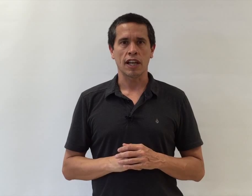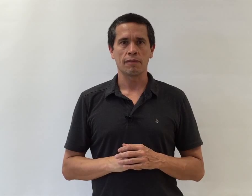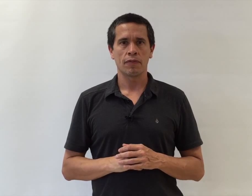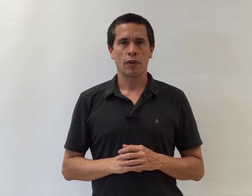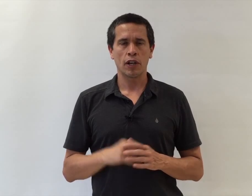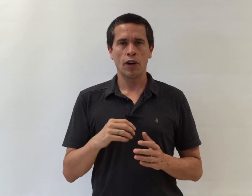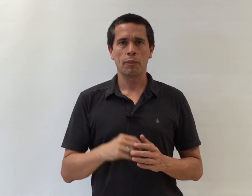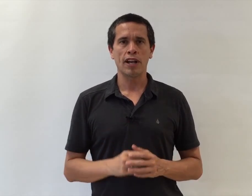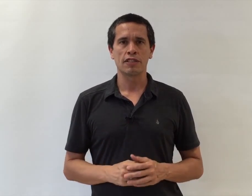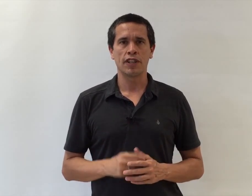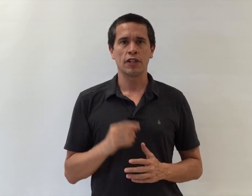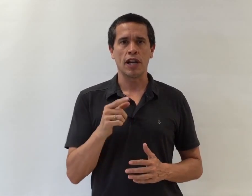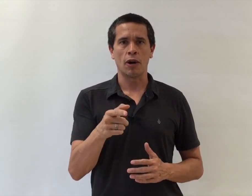All right. Go ahead and pause the video now.